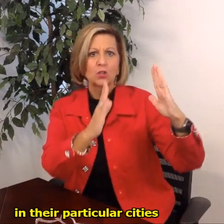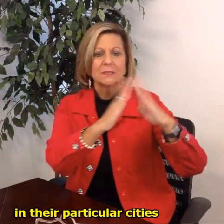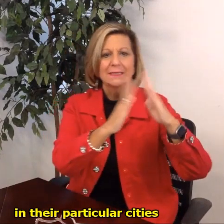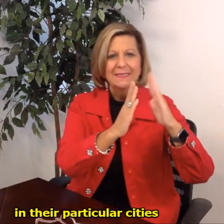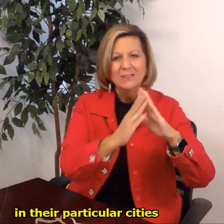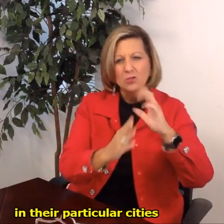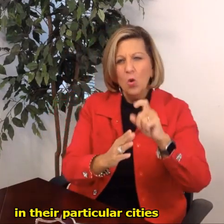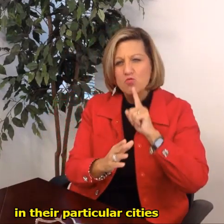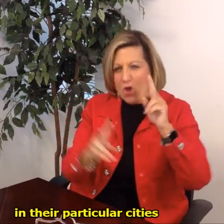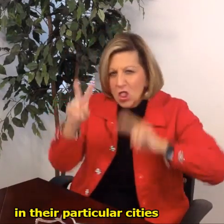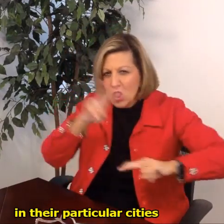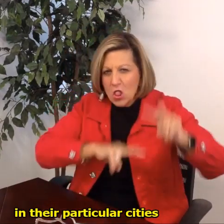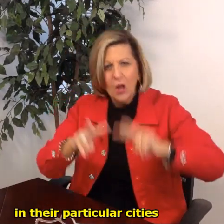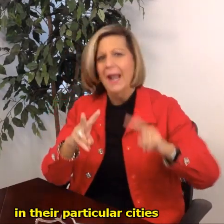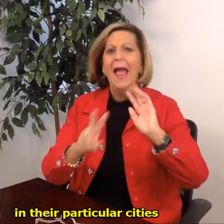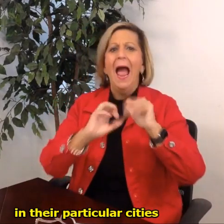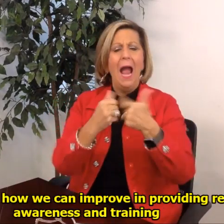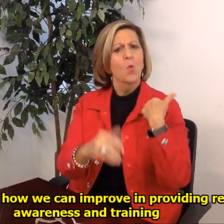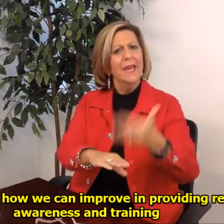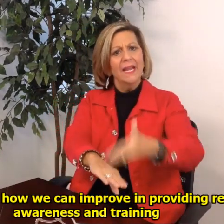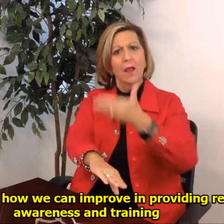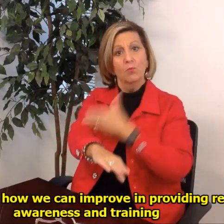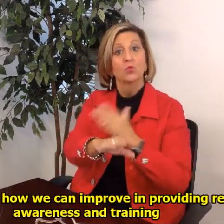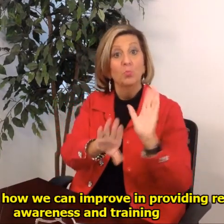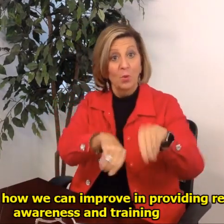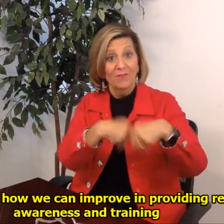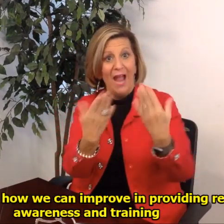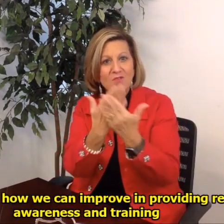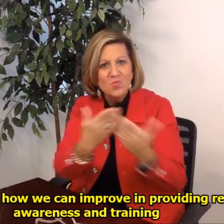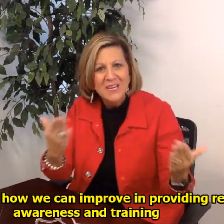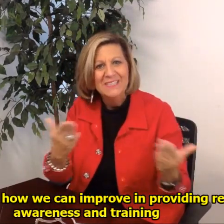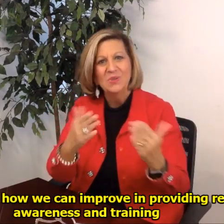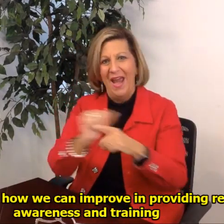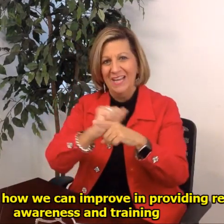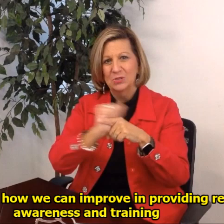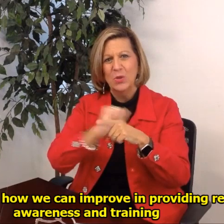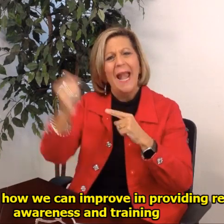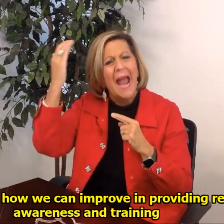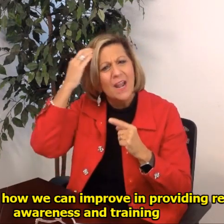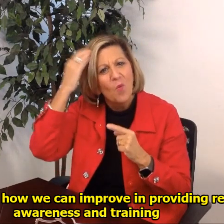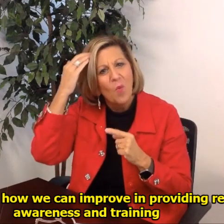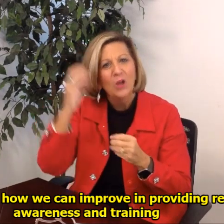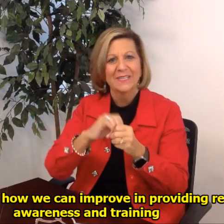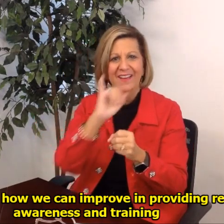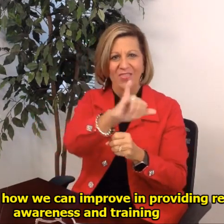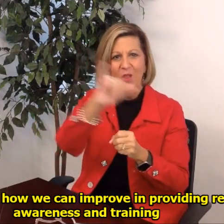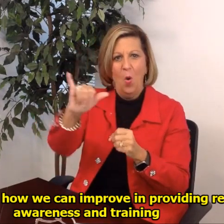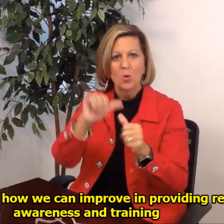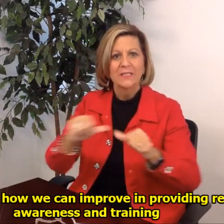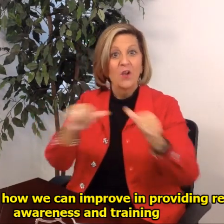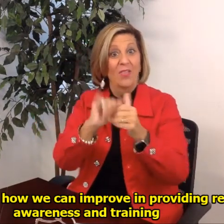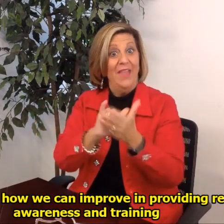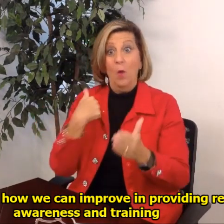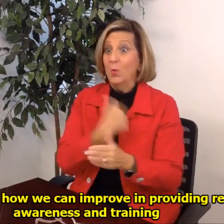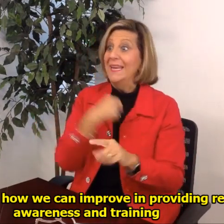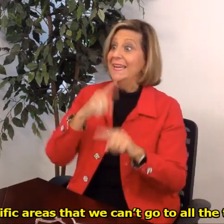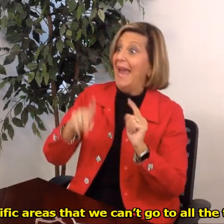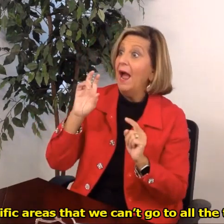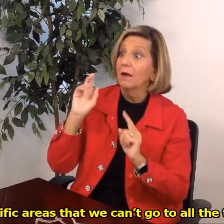in their particular cities to take a look at how can we can improve and providing resources awareness and training in